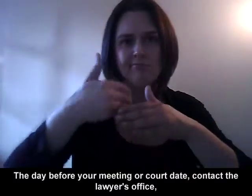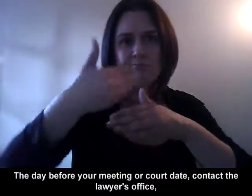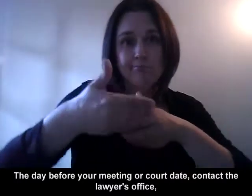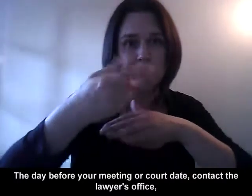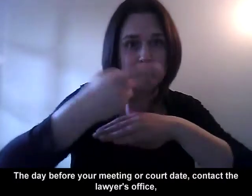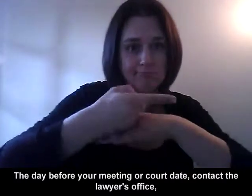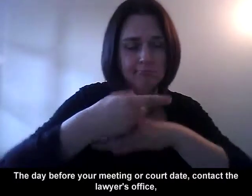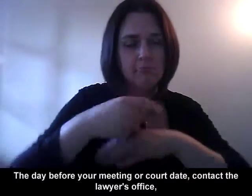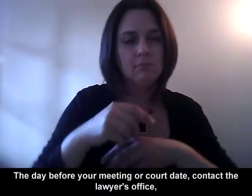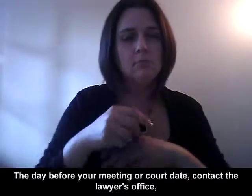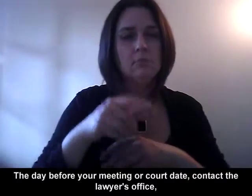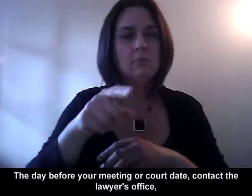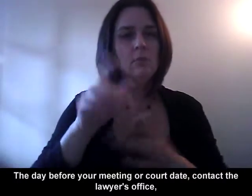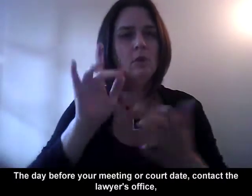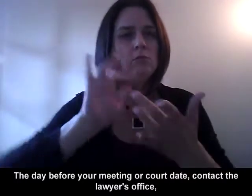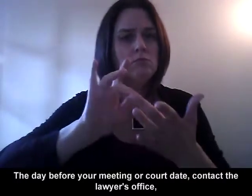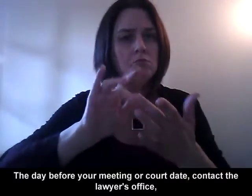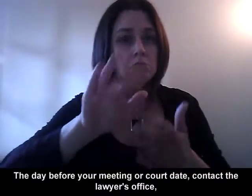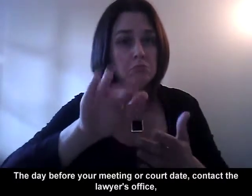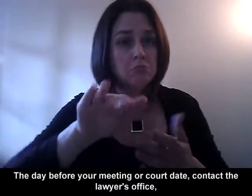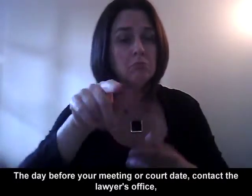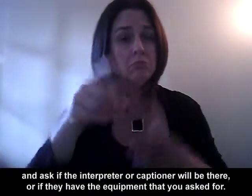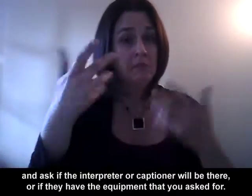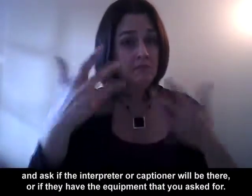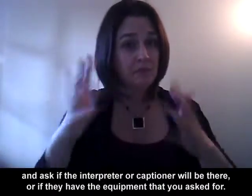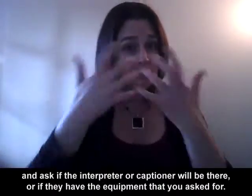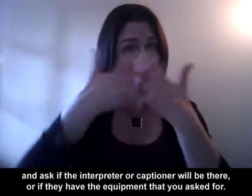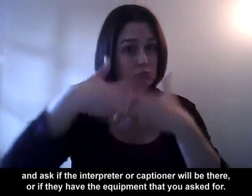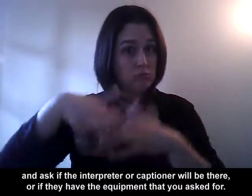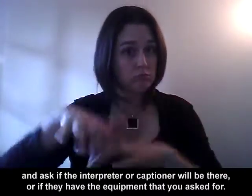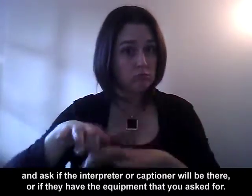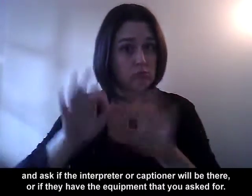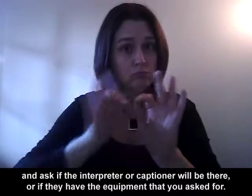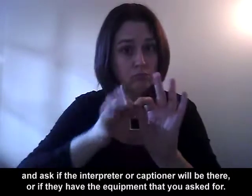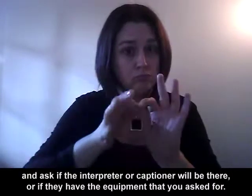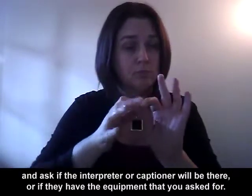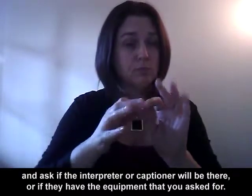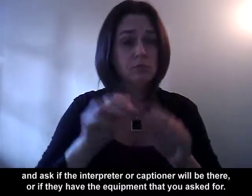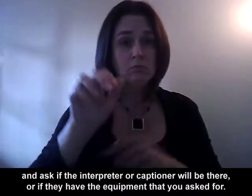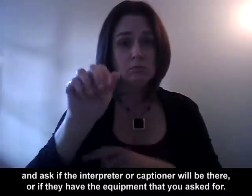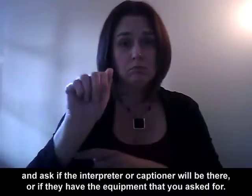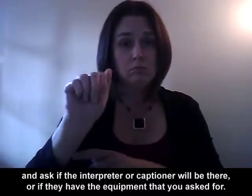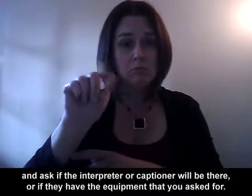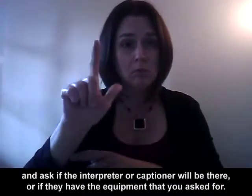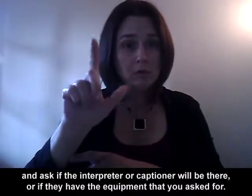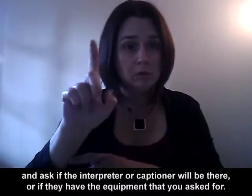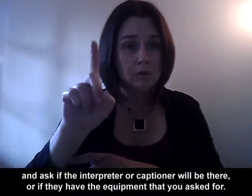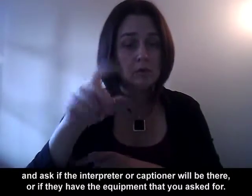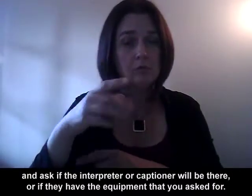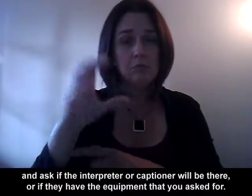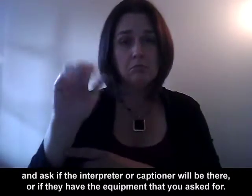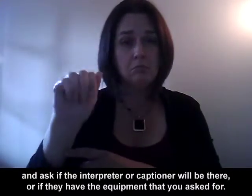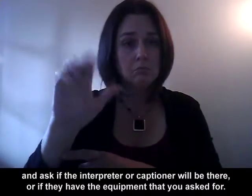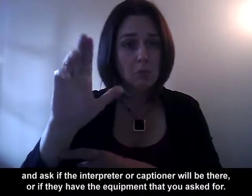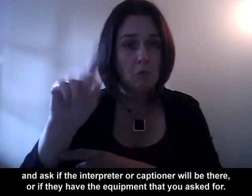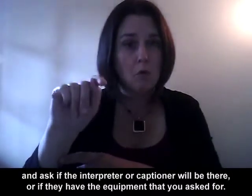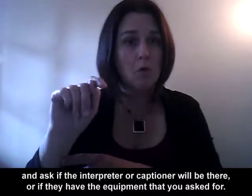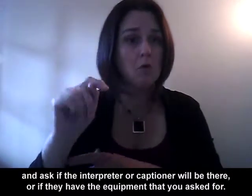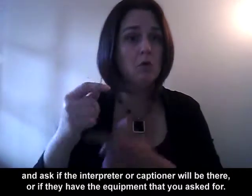and ask if the interpreter will be there or if they have the